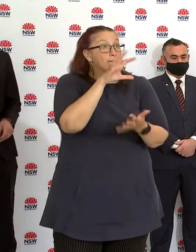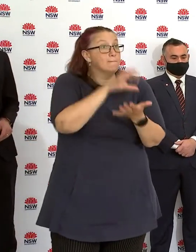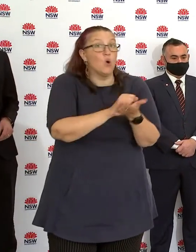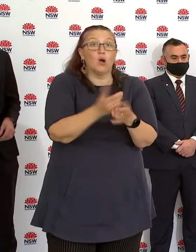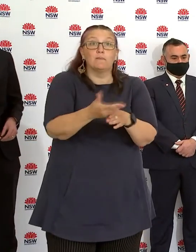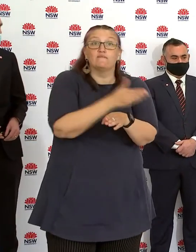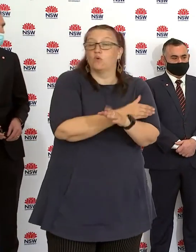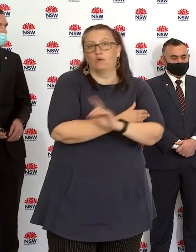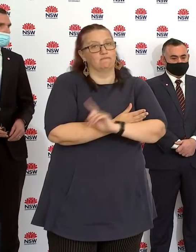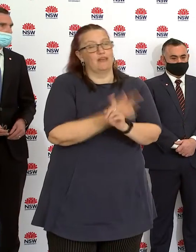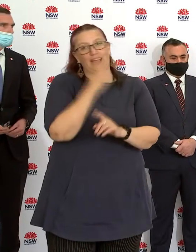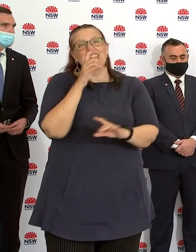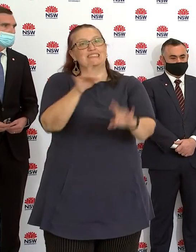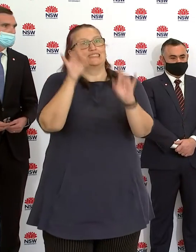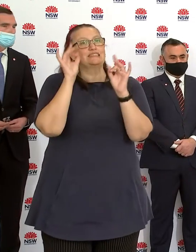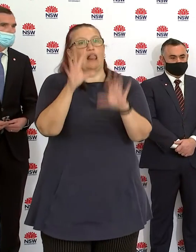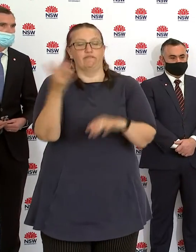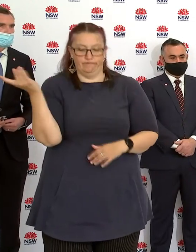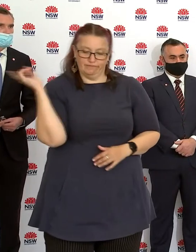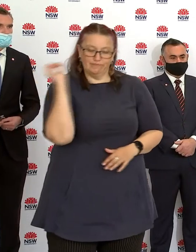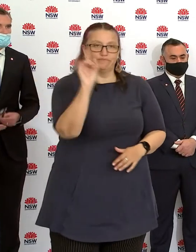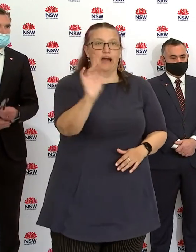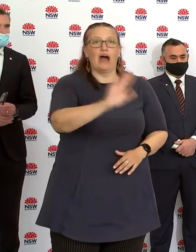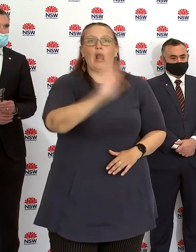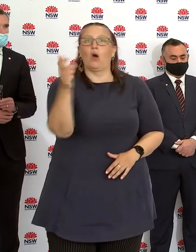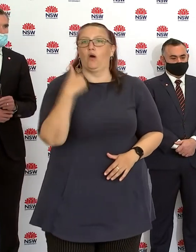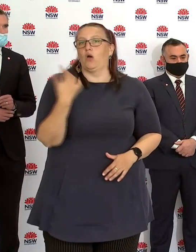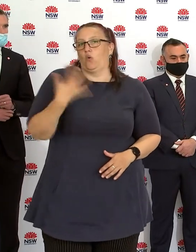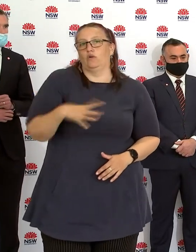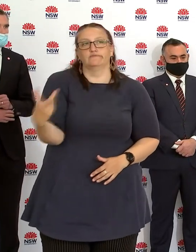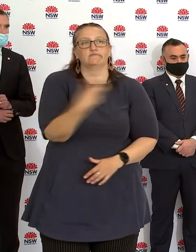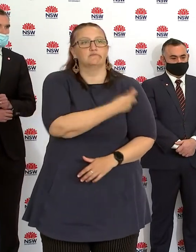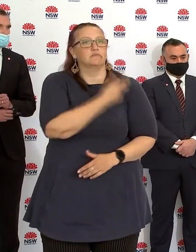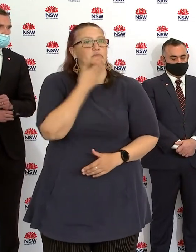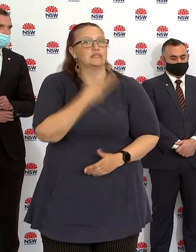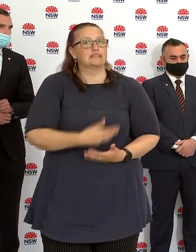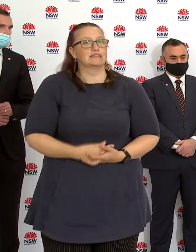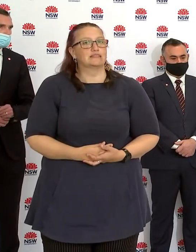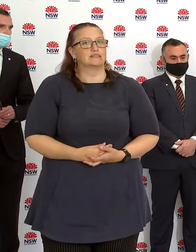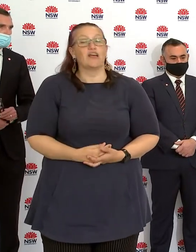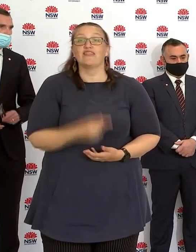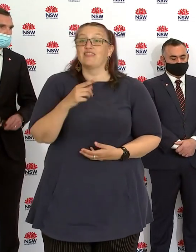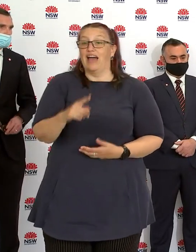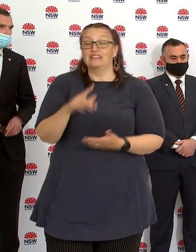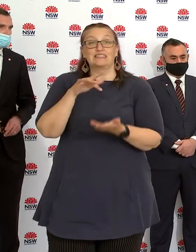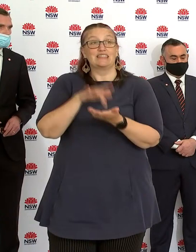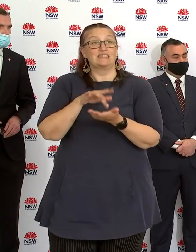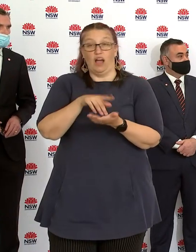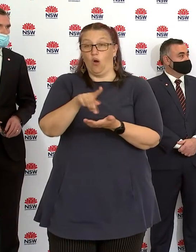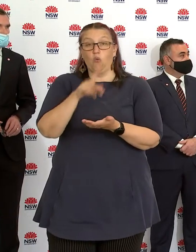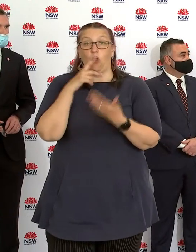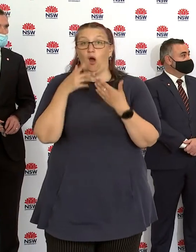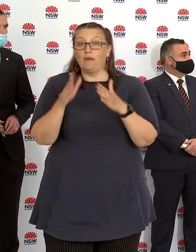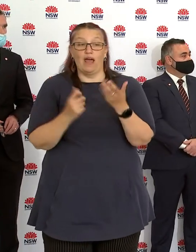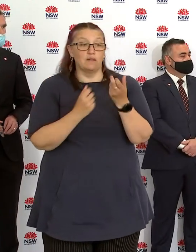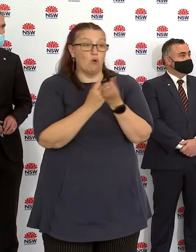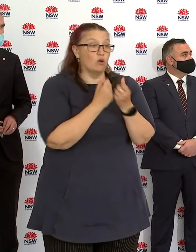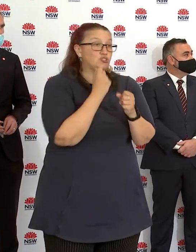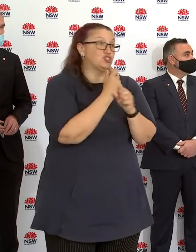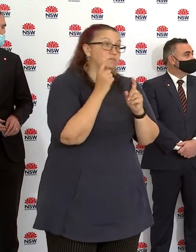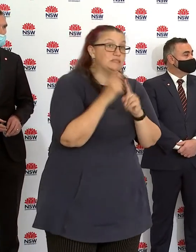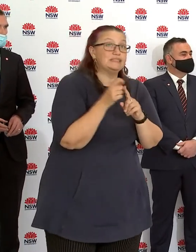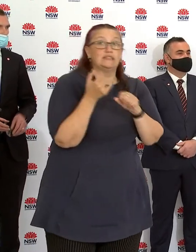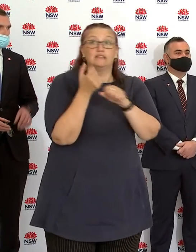access to complement the role of general practice, complement the other health services in the area and complement the